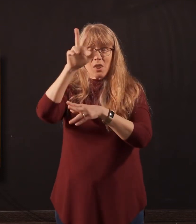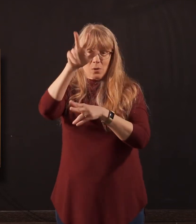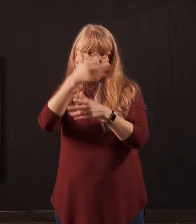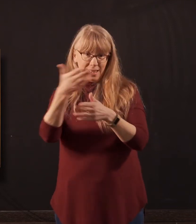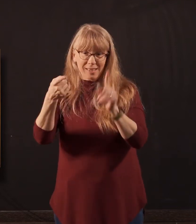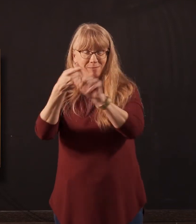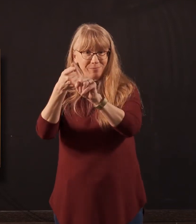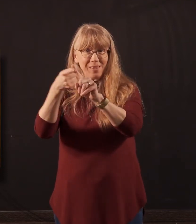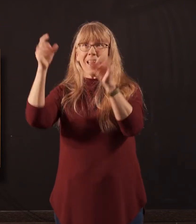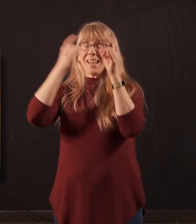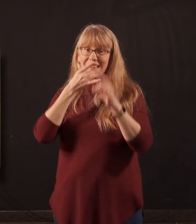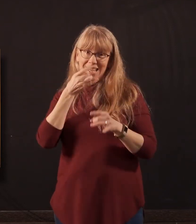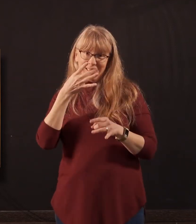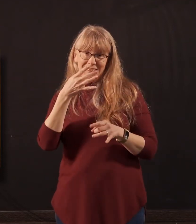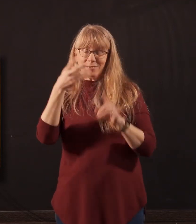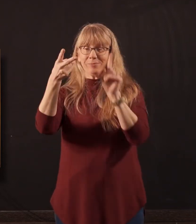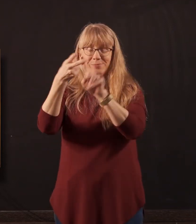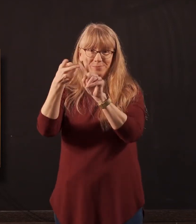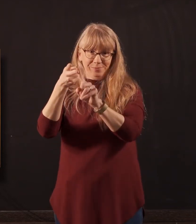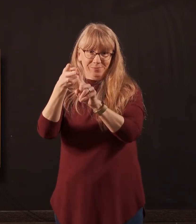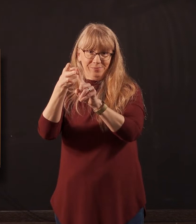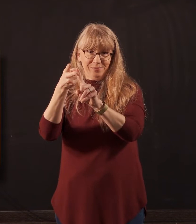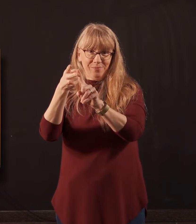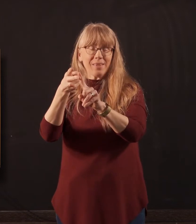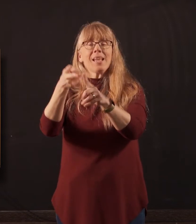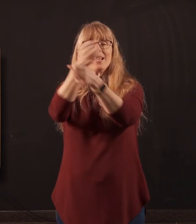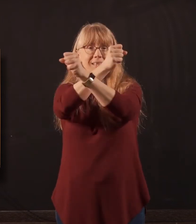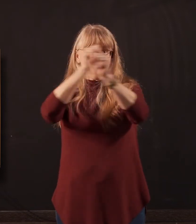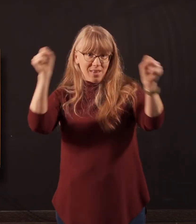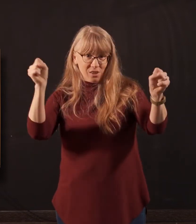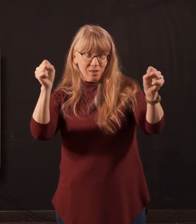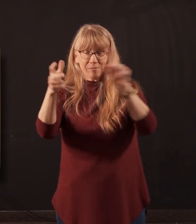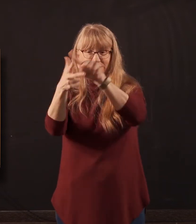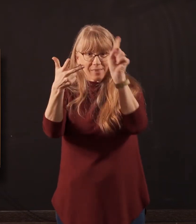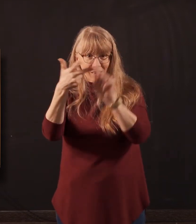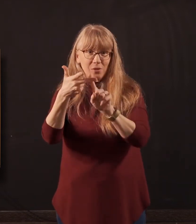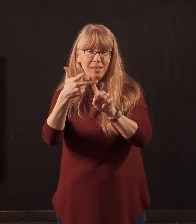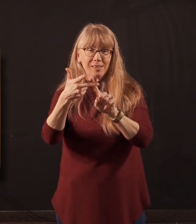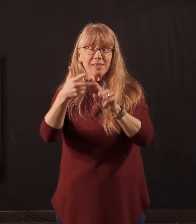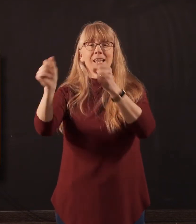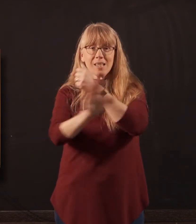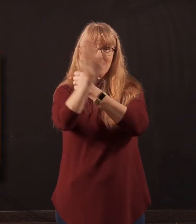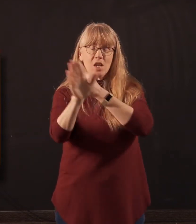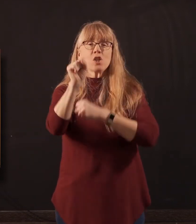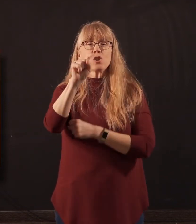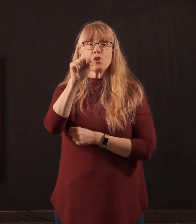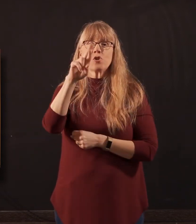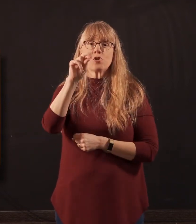God is his light. He says that God is his salvation. And he says that God is his stronghold. And we're going to see how this